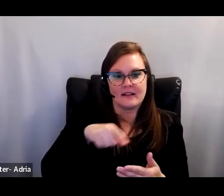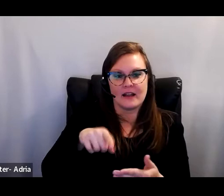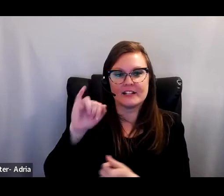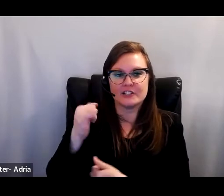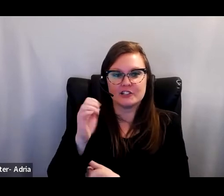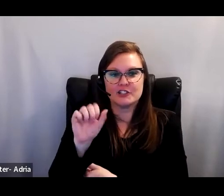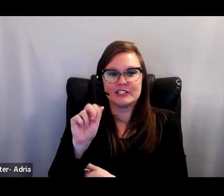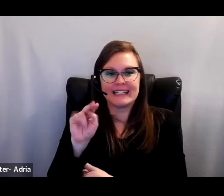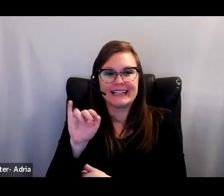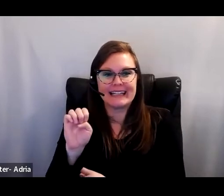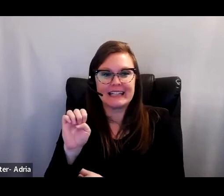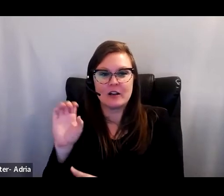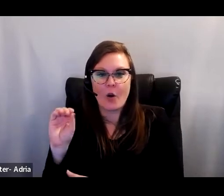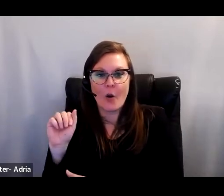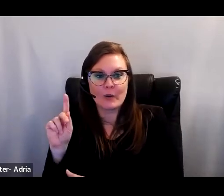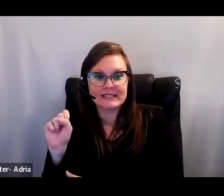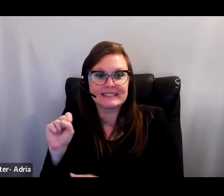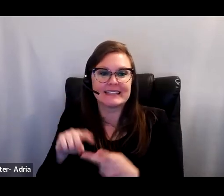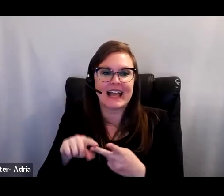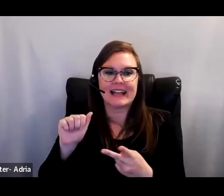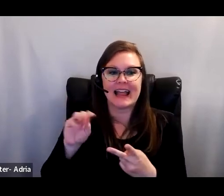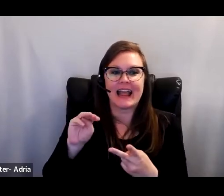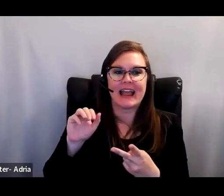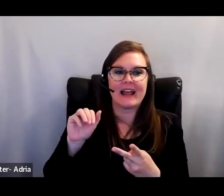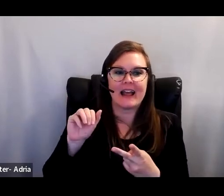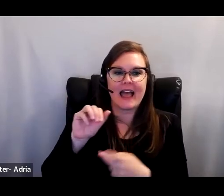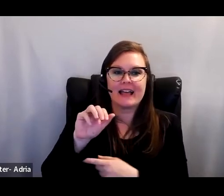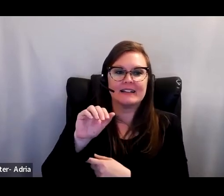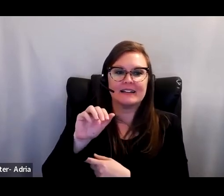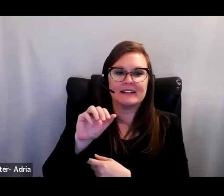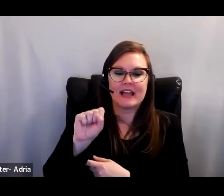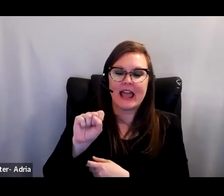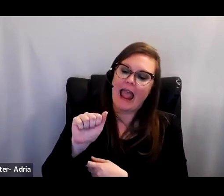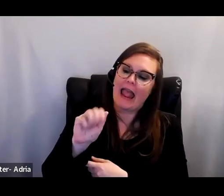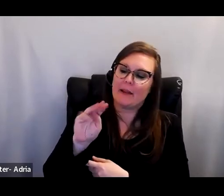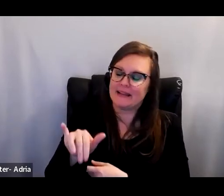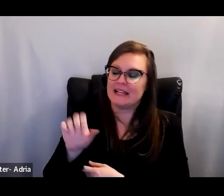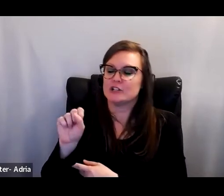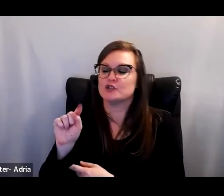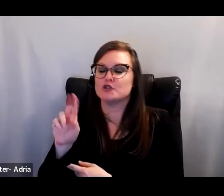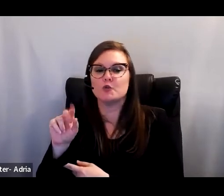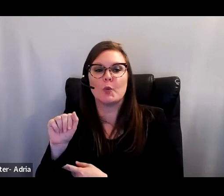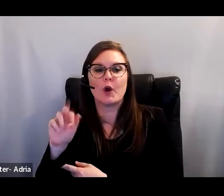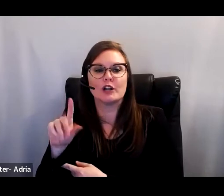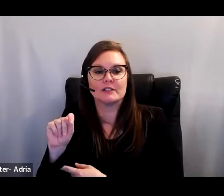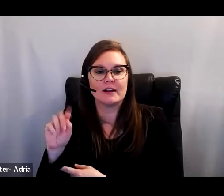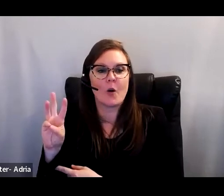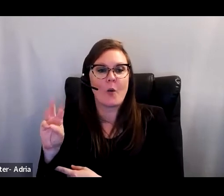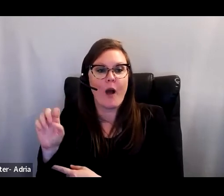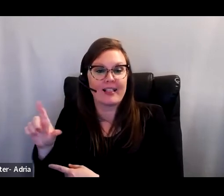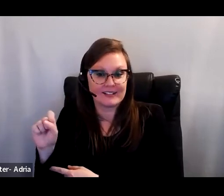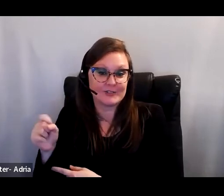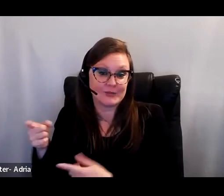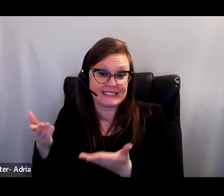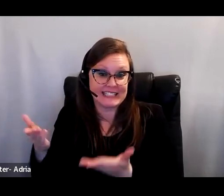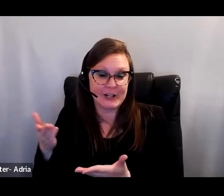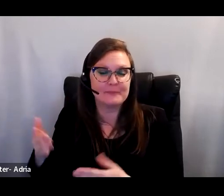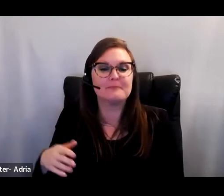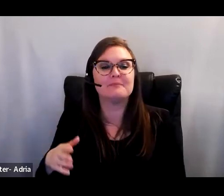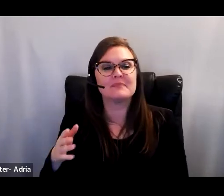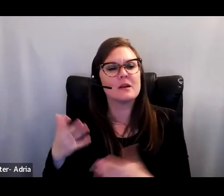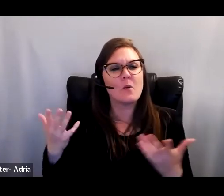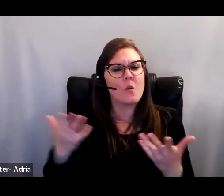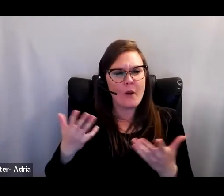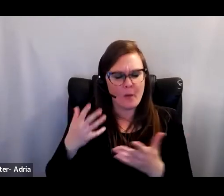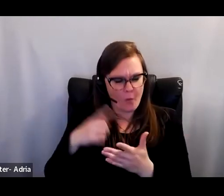Oakes and Amy Stewart-Wells, who is here. This study helped to provide some answers that the earlier study did not, namely what dynamics would